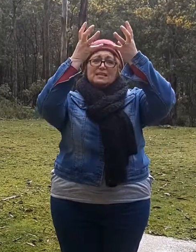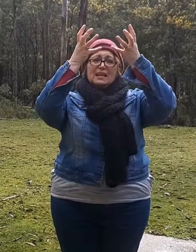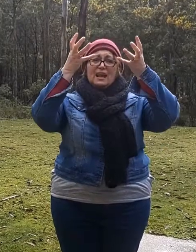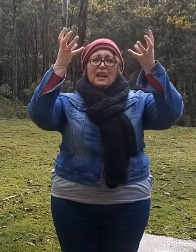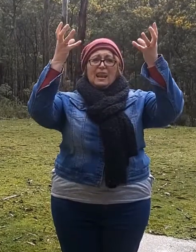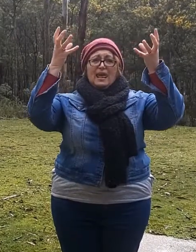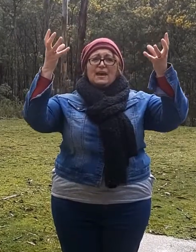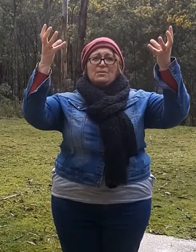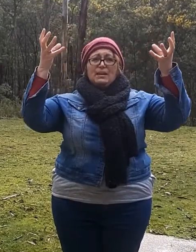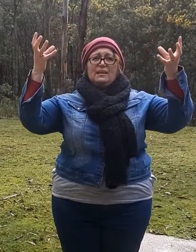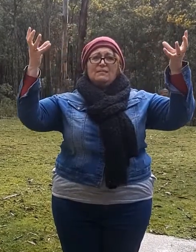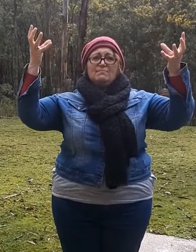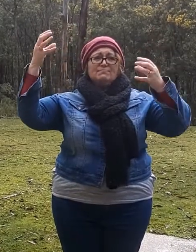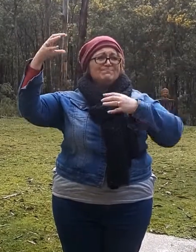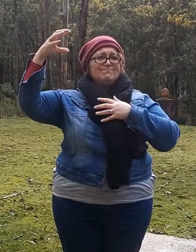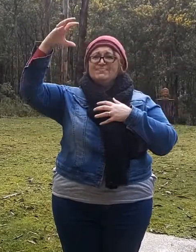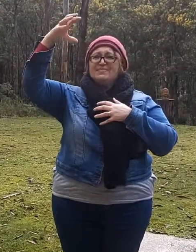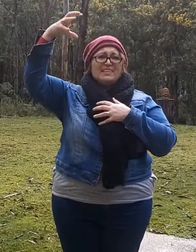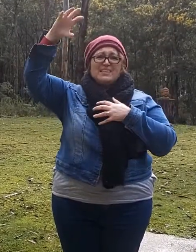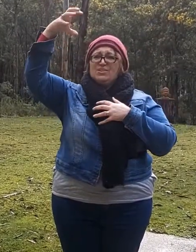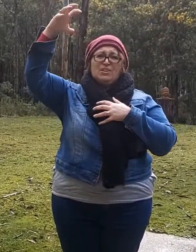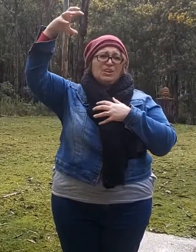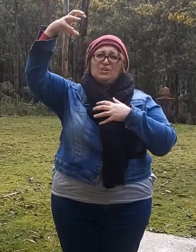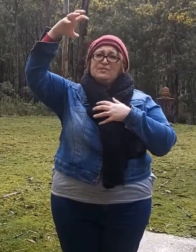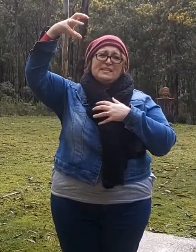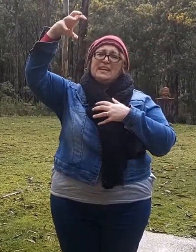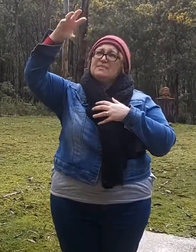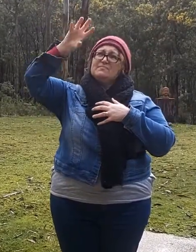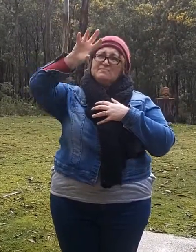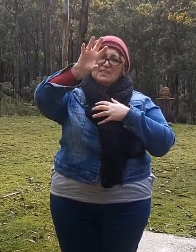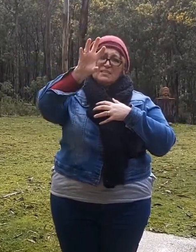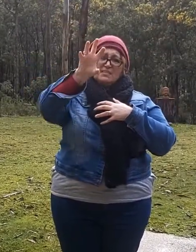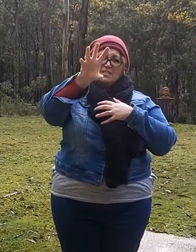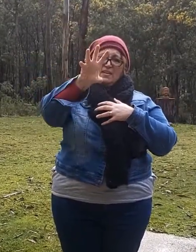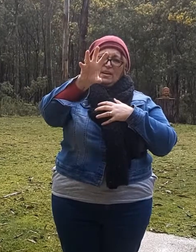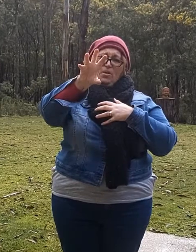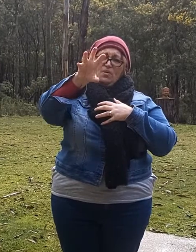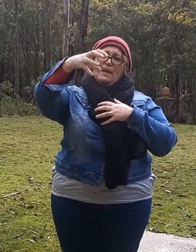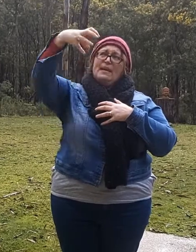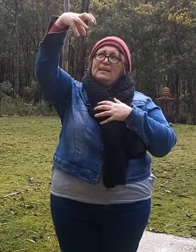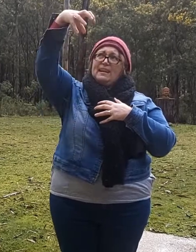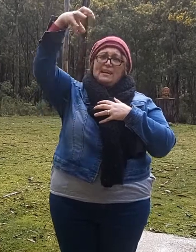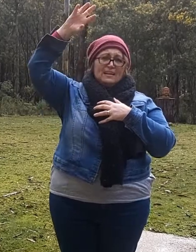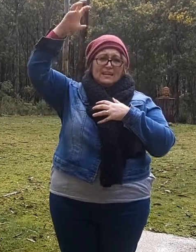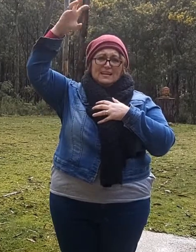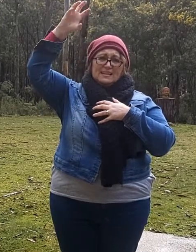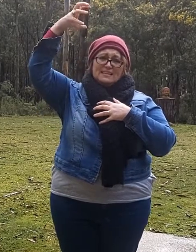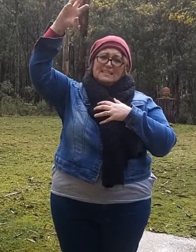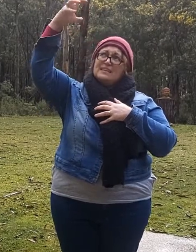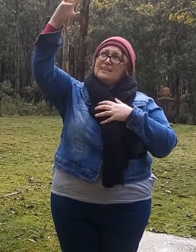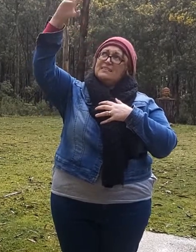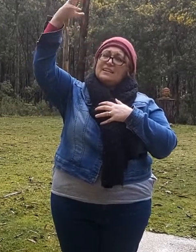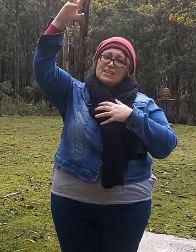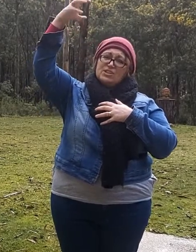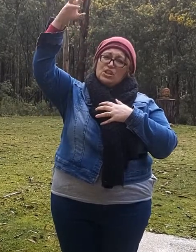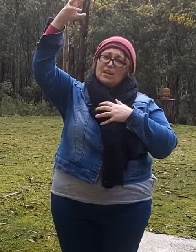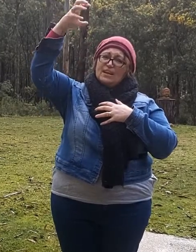cloudy there's not a lot of sun so our claw hand again sun it's shining